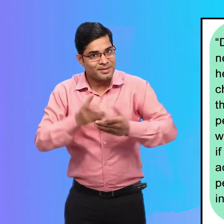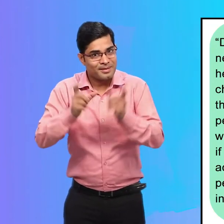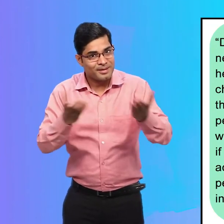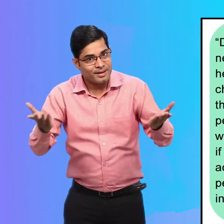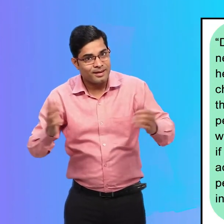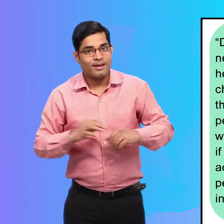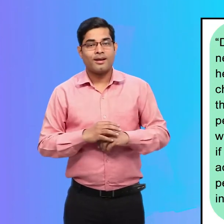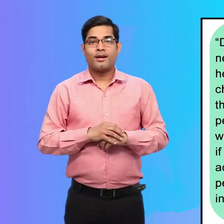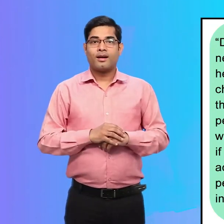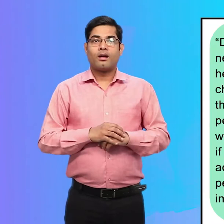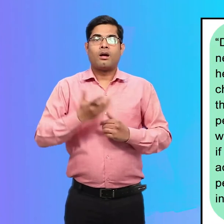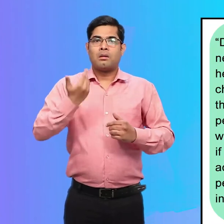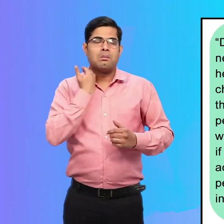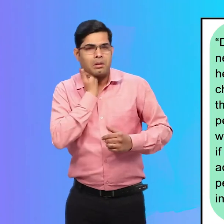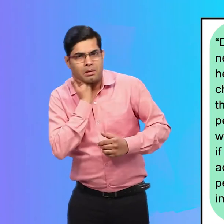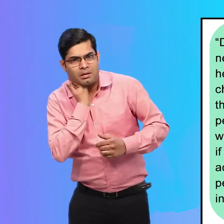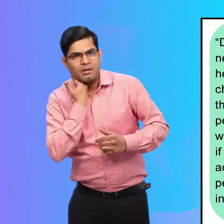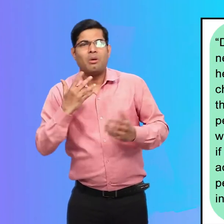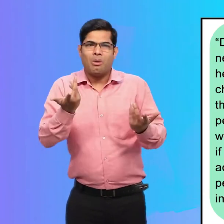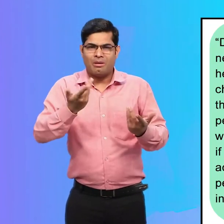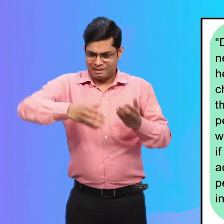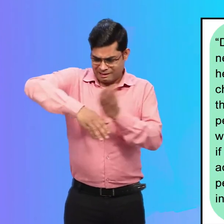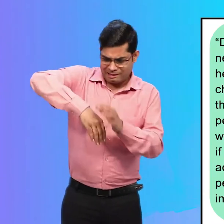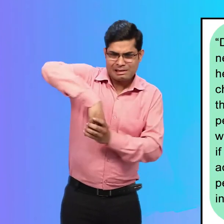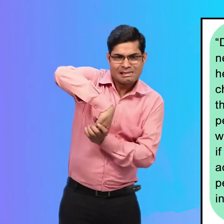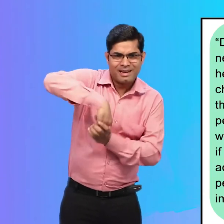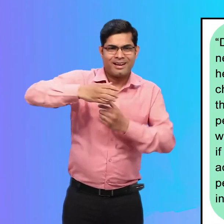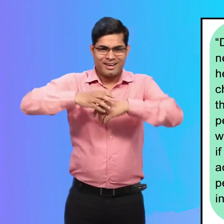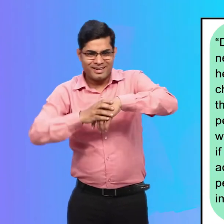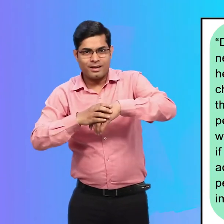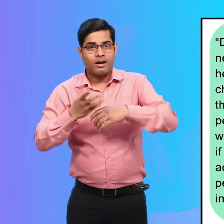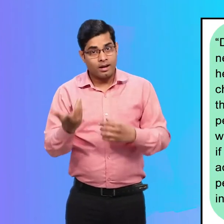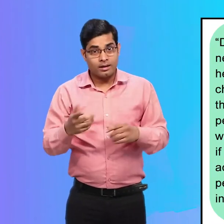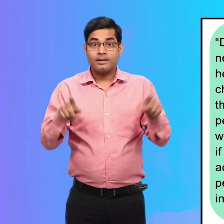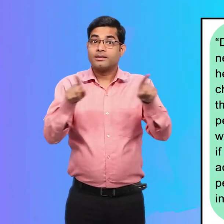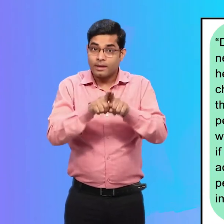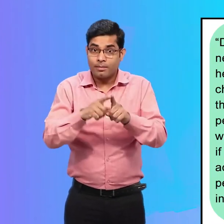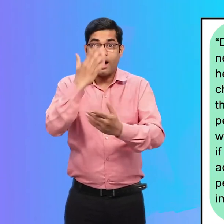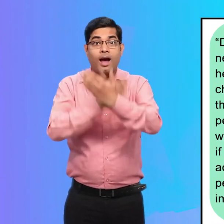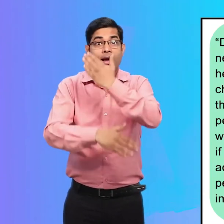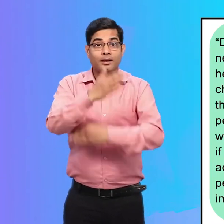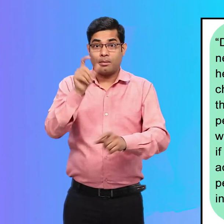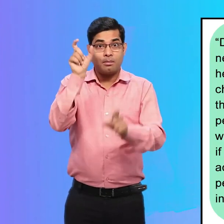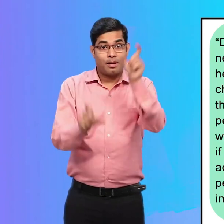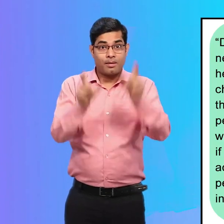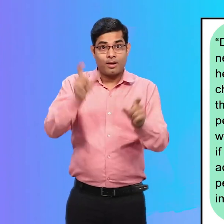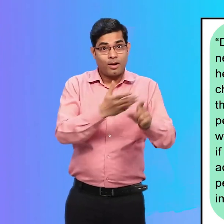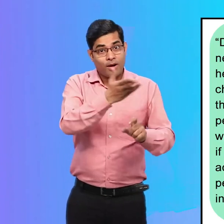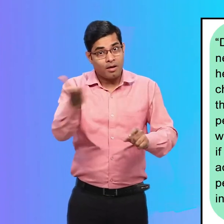or injured persons, as well as persons with disabilities are benefited if their surroundings are